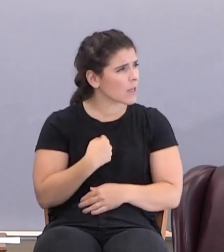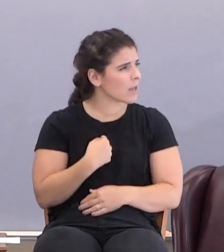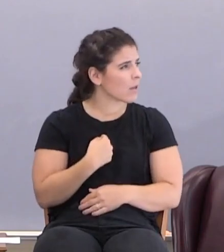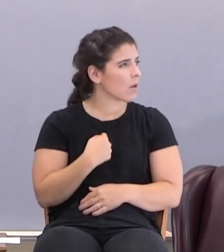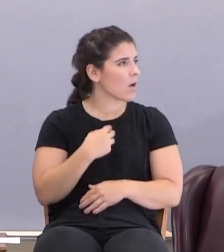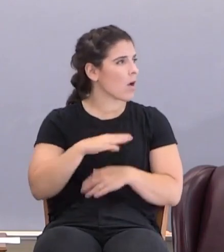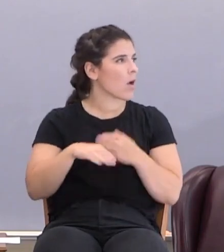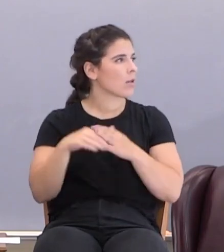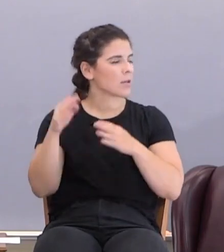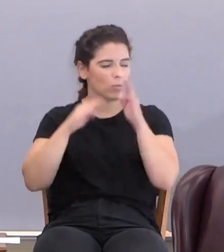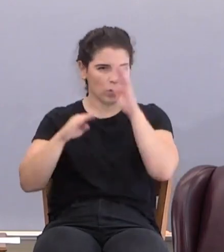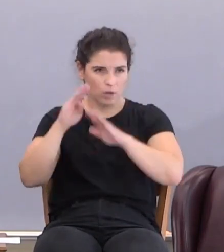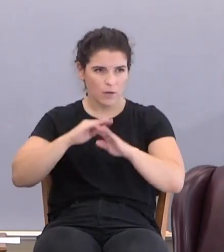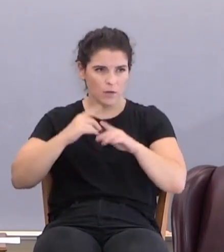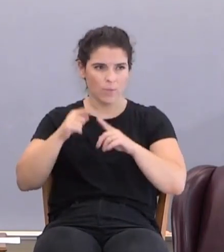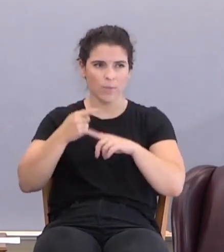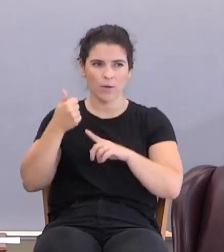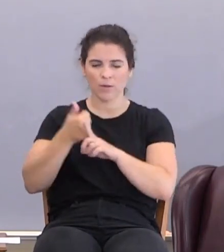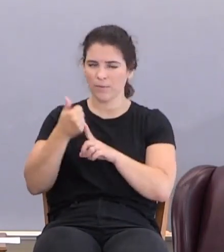All he's worried about is himself.